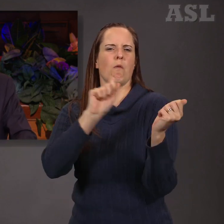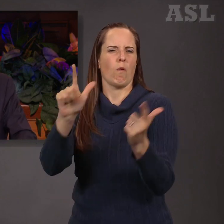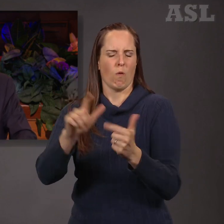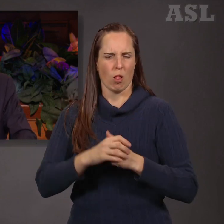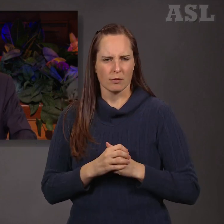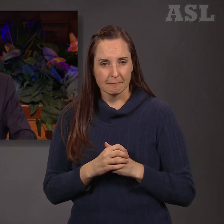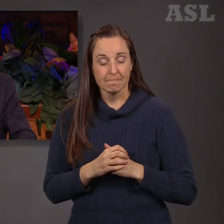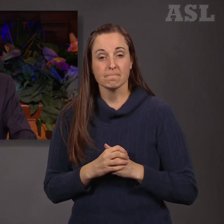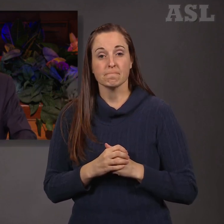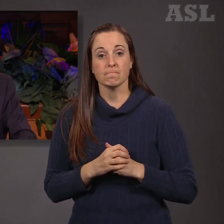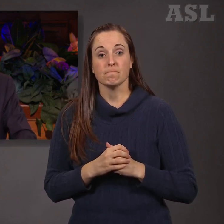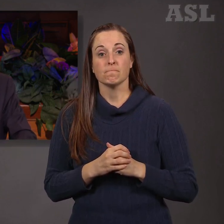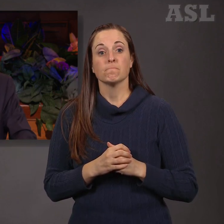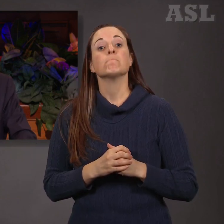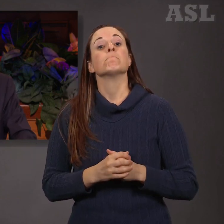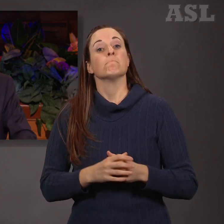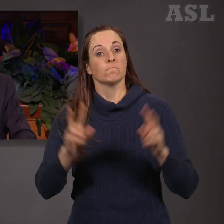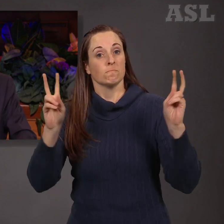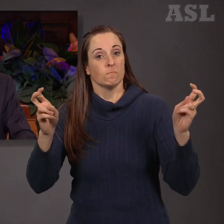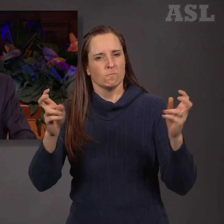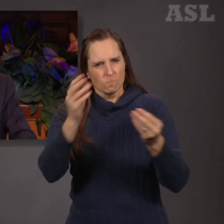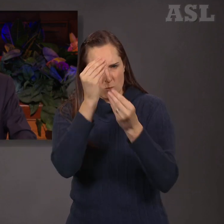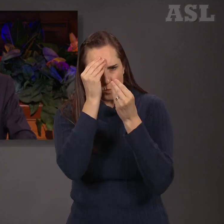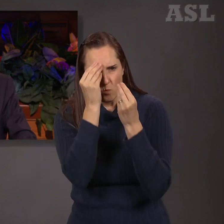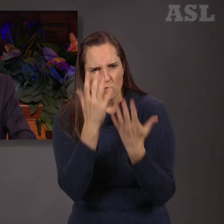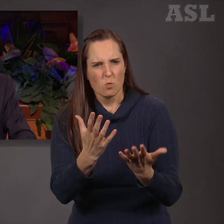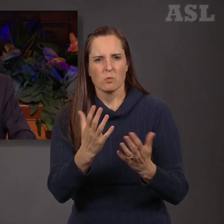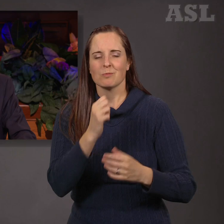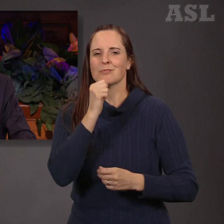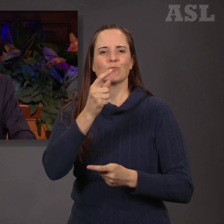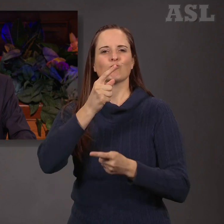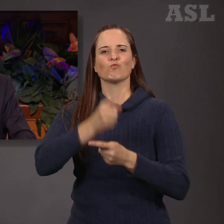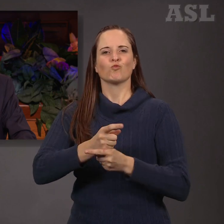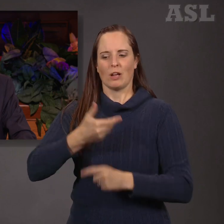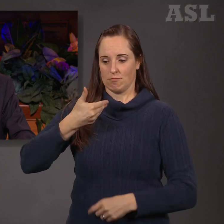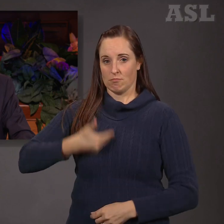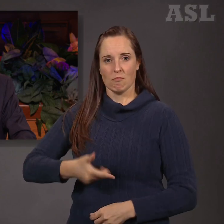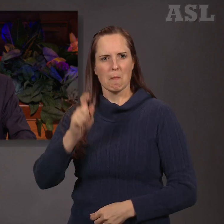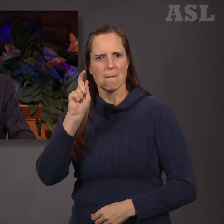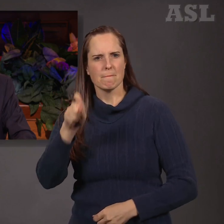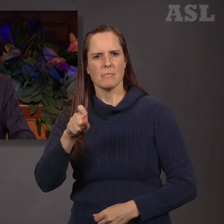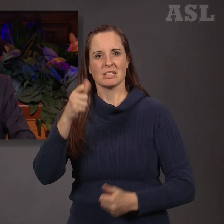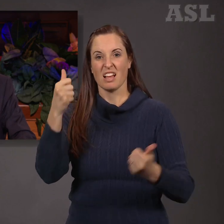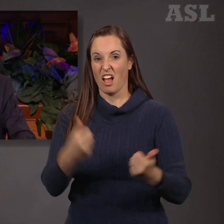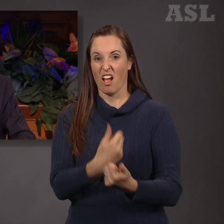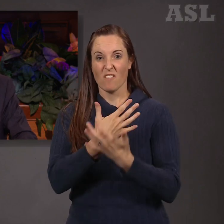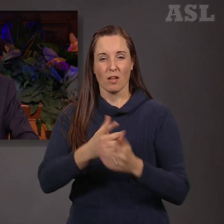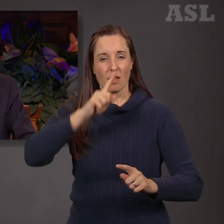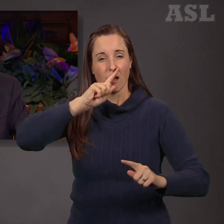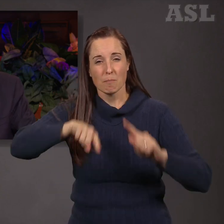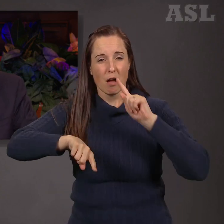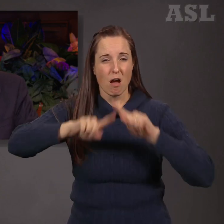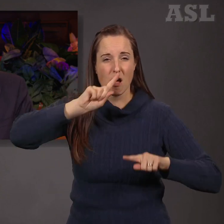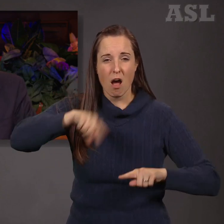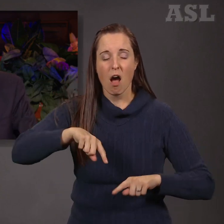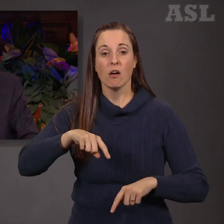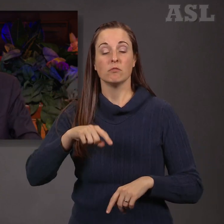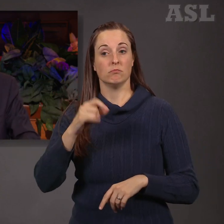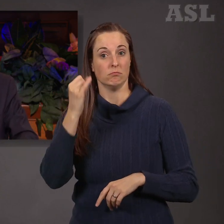Quote, Behold, it is not meet that I should command in all things. For he that is compelled in all things, the